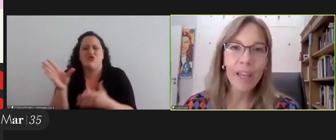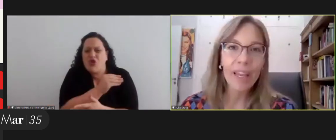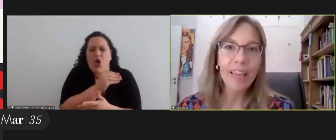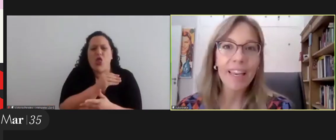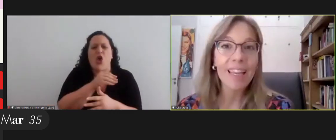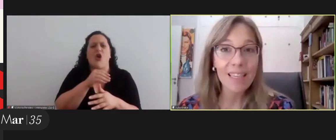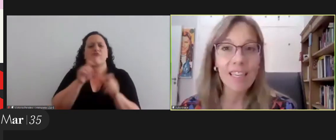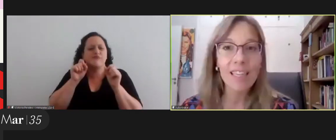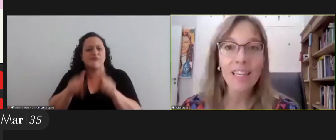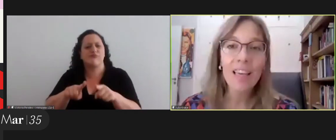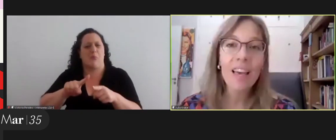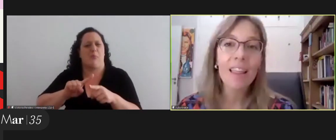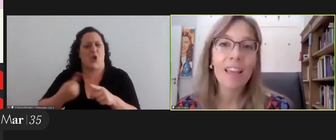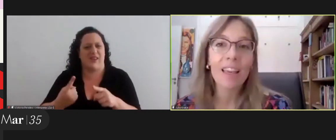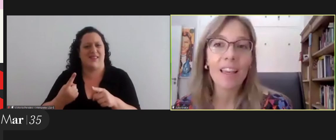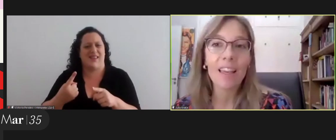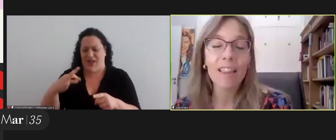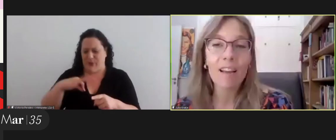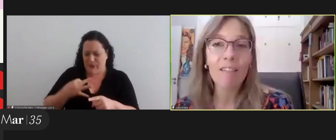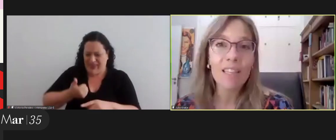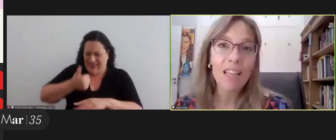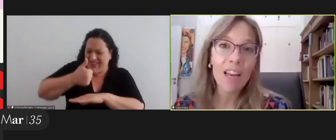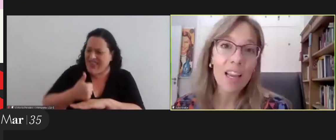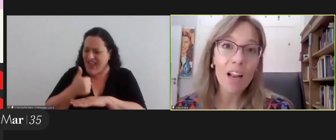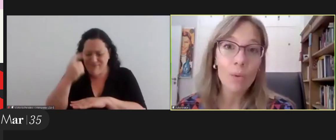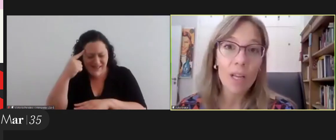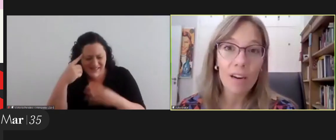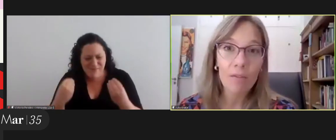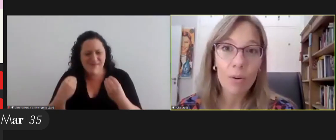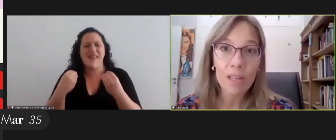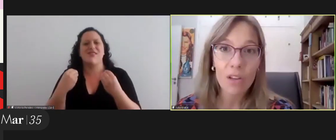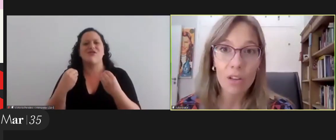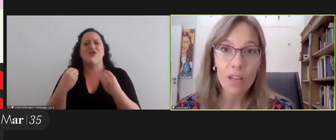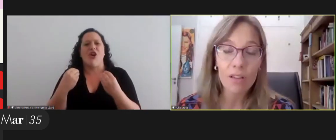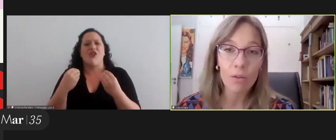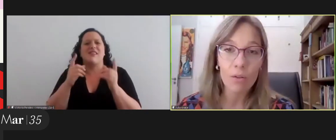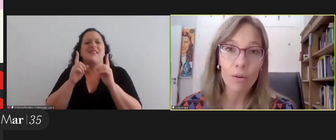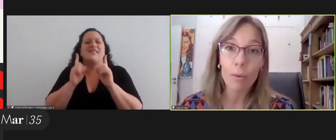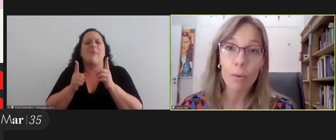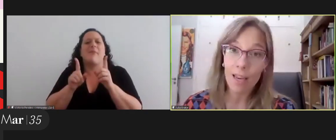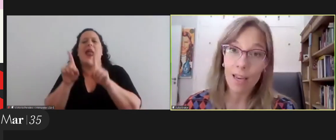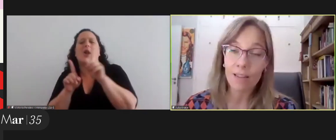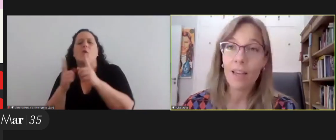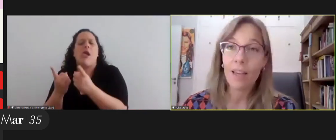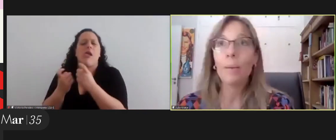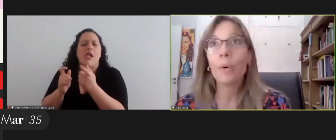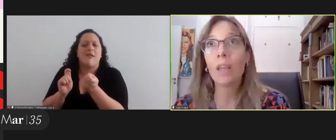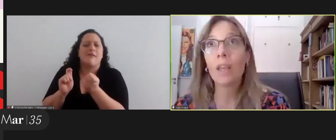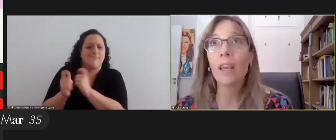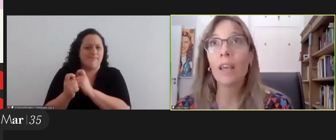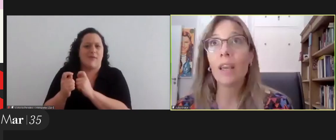where our life and uh reflection and needs are at stake